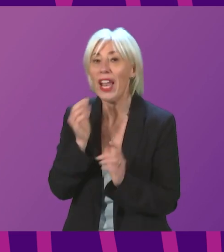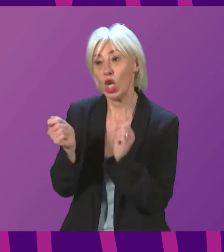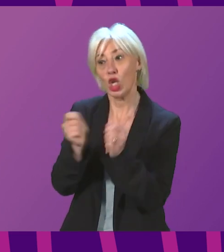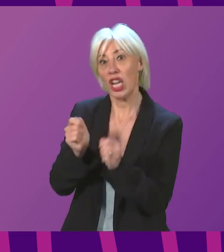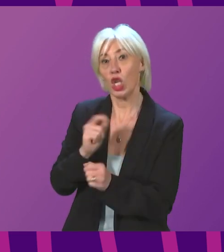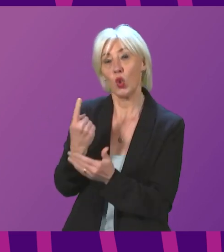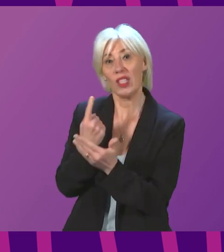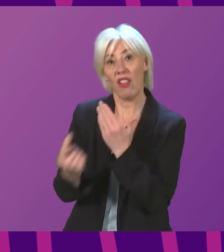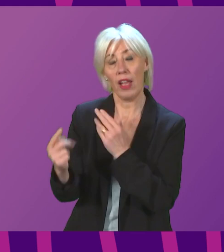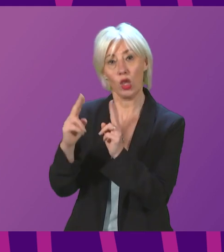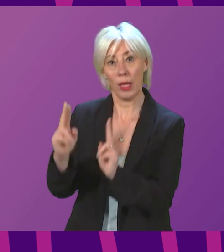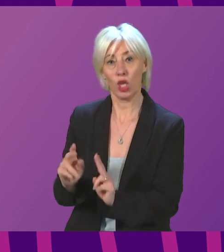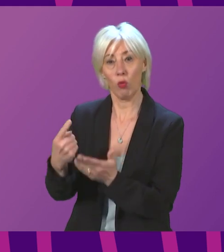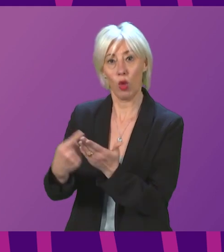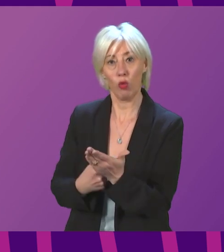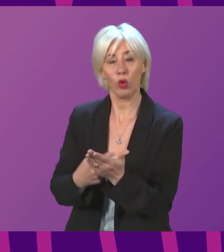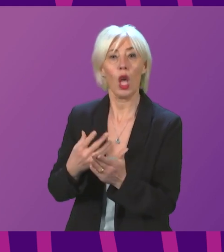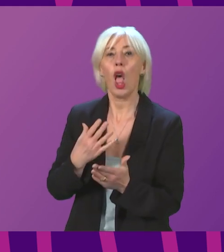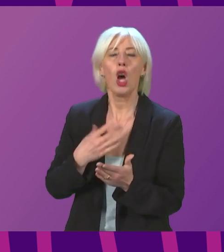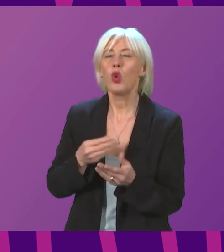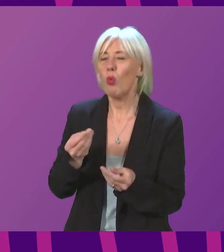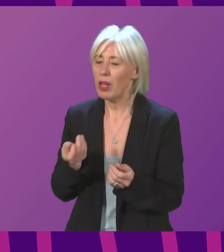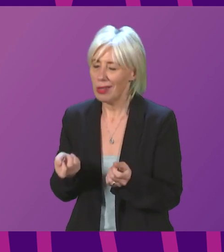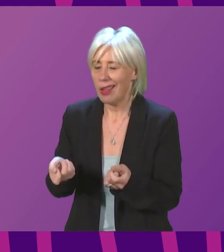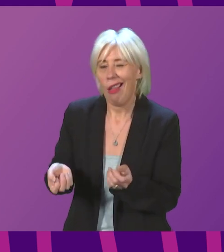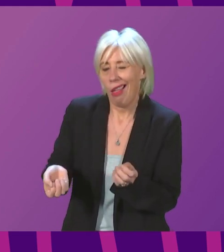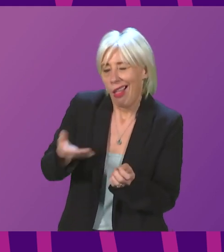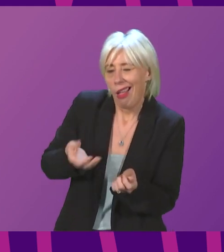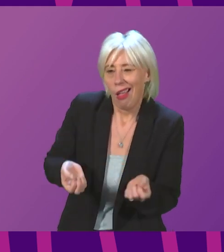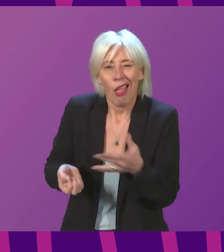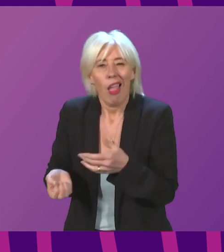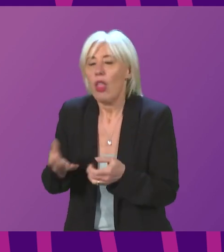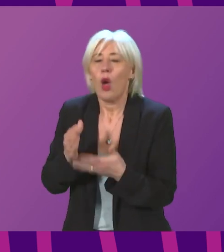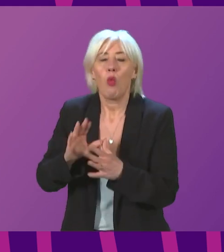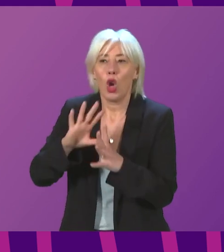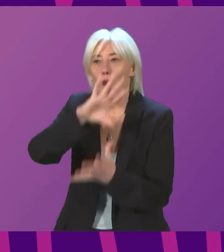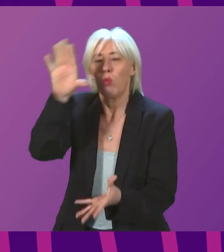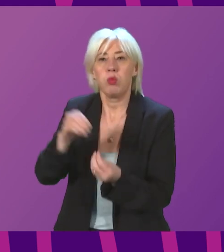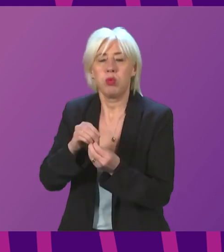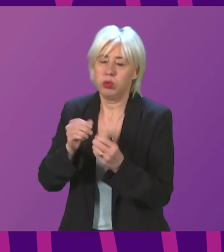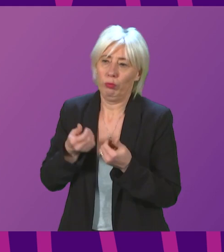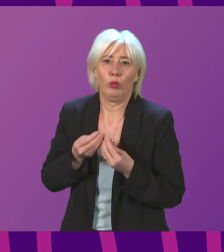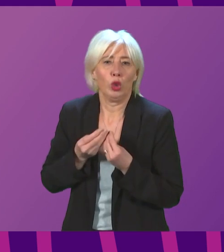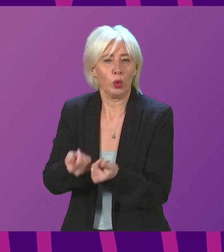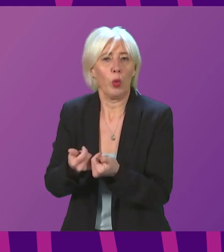self-isolation rules, to try to do it not in a piecemeal way, but in an overall coherent way. So not just changes to the